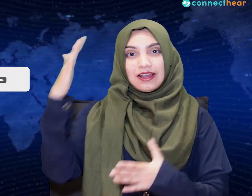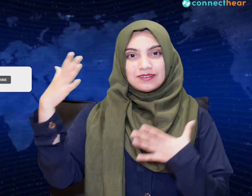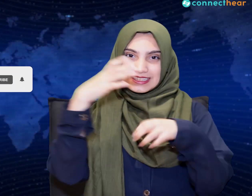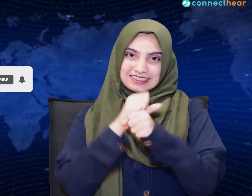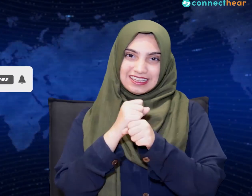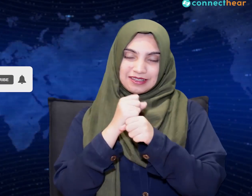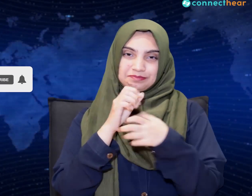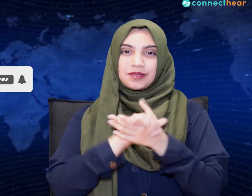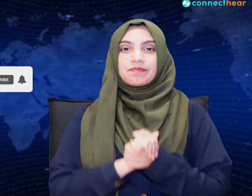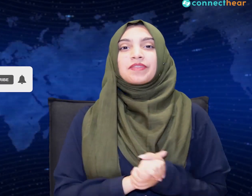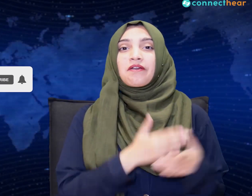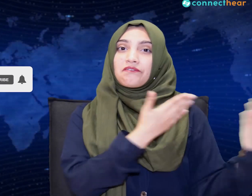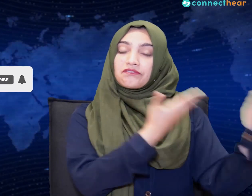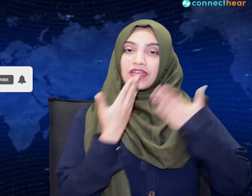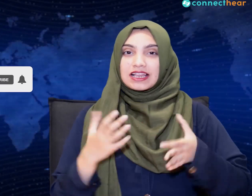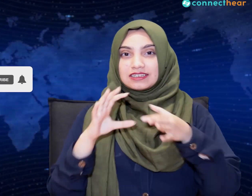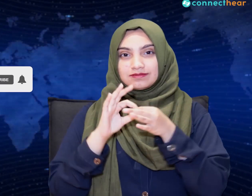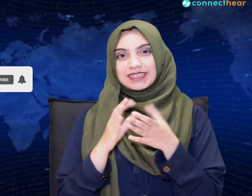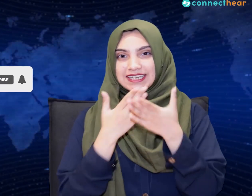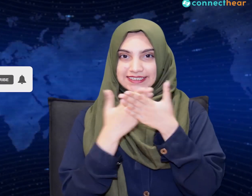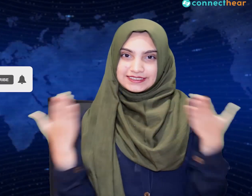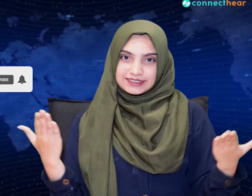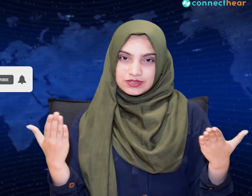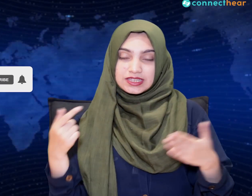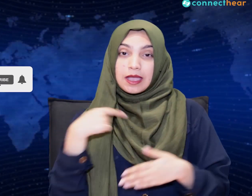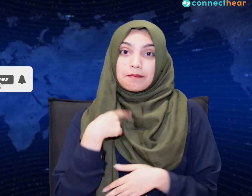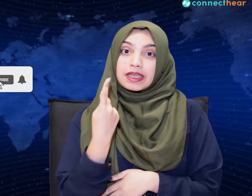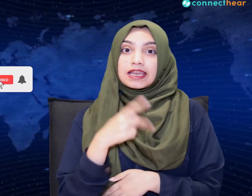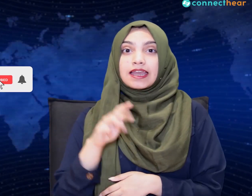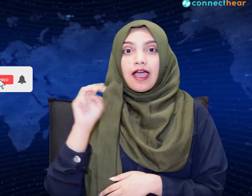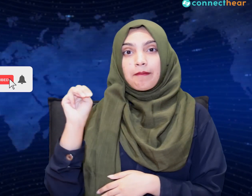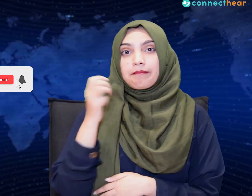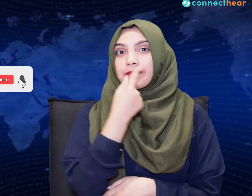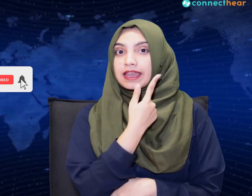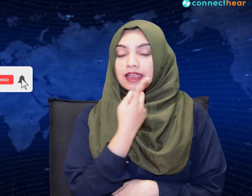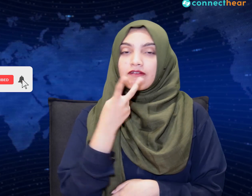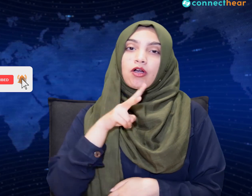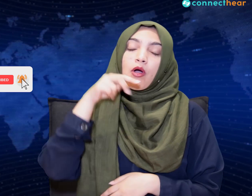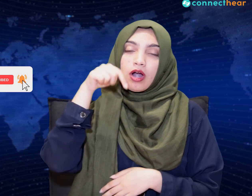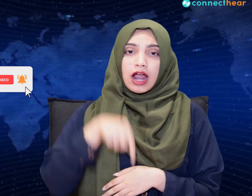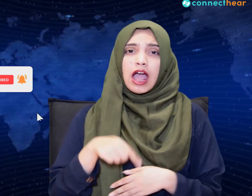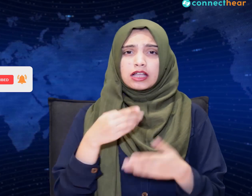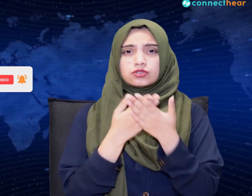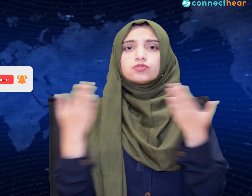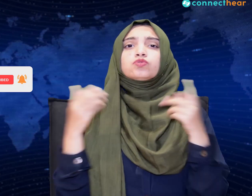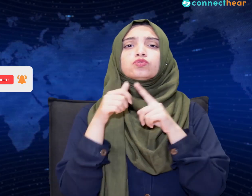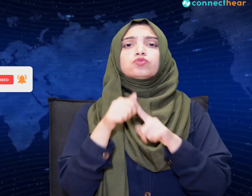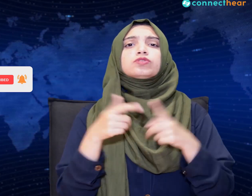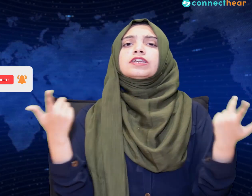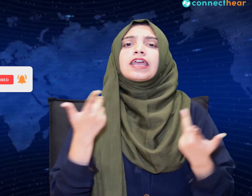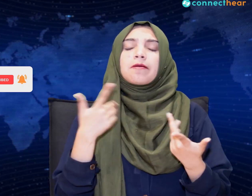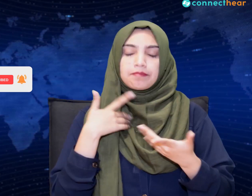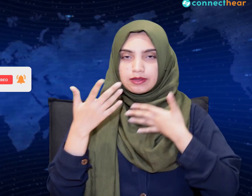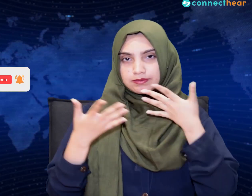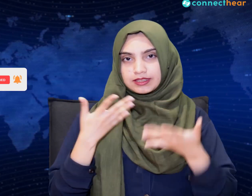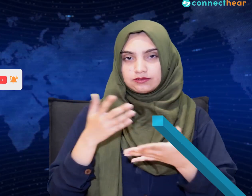Hello everyone and welcome to Connect News. My name is Minerva and these are today's top news.